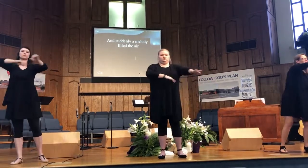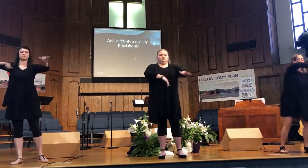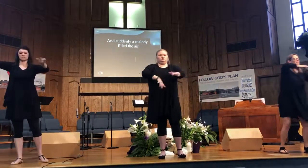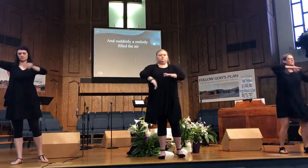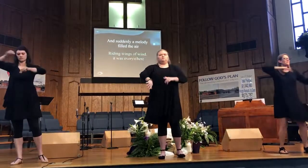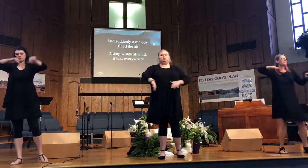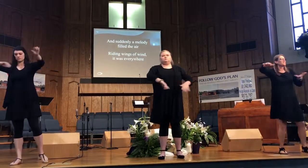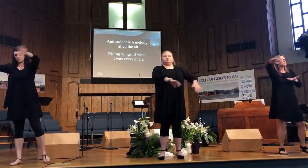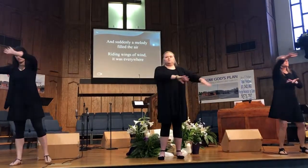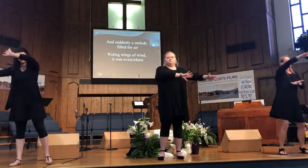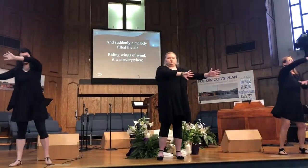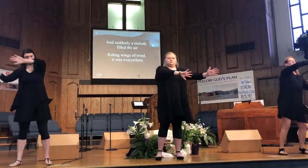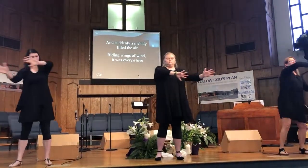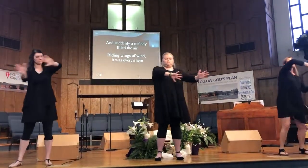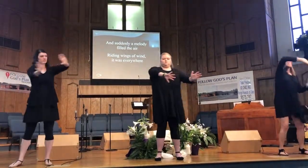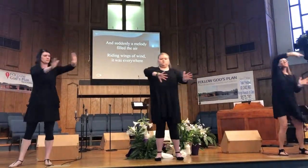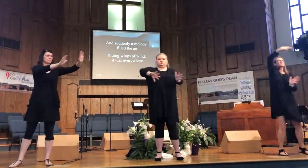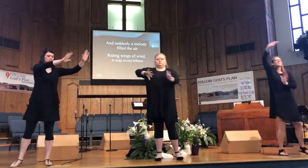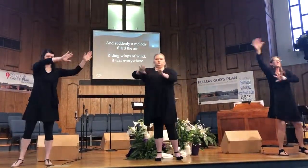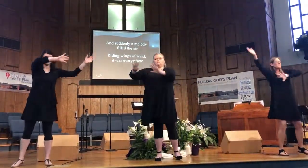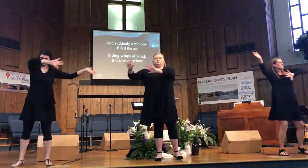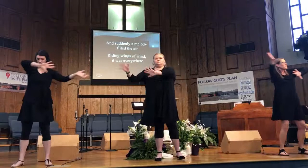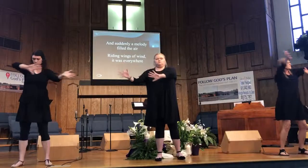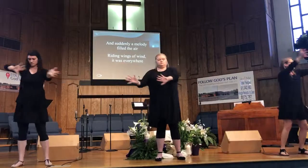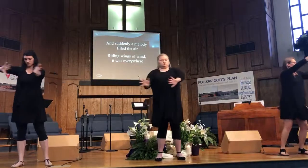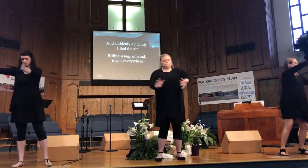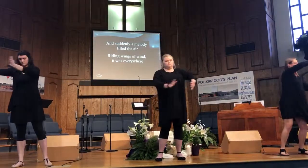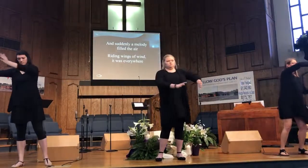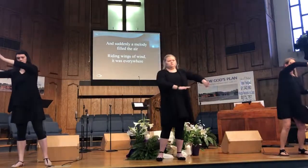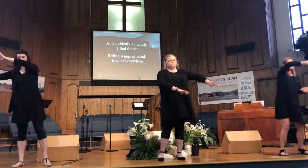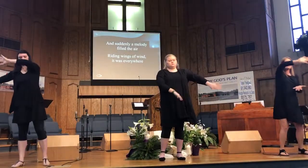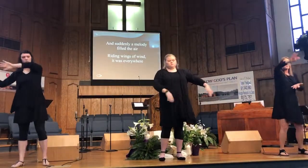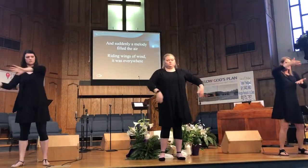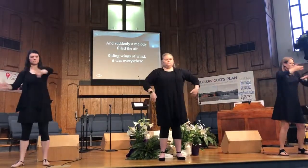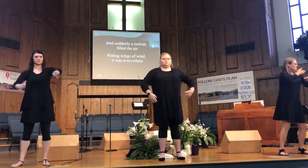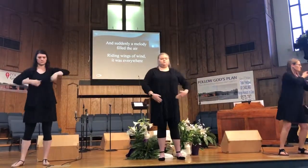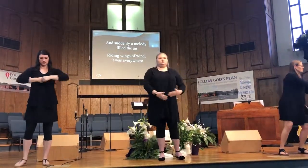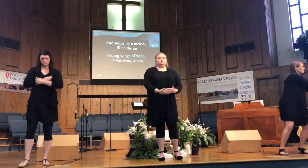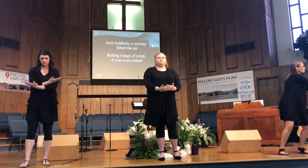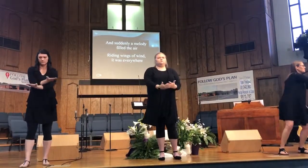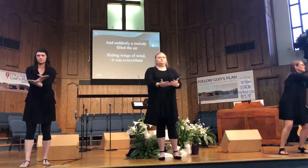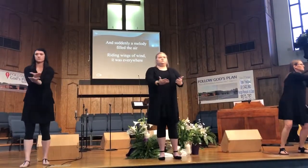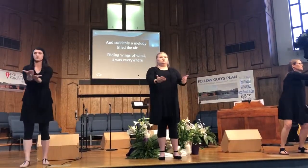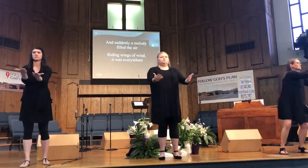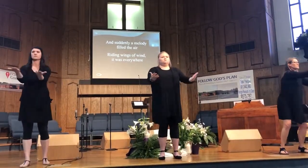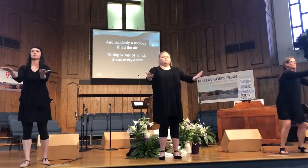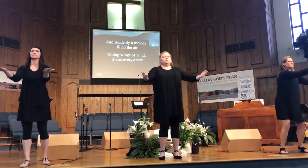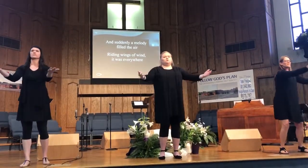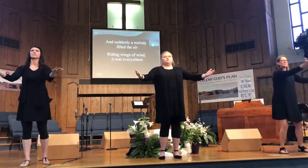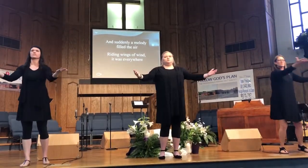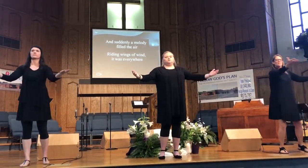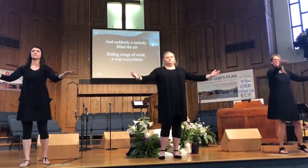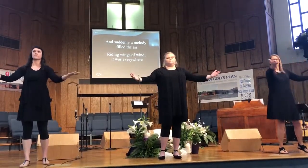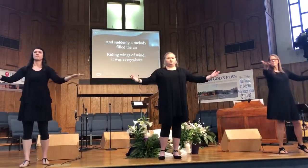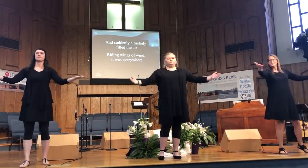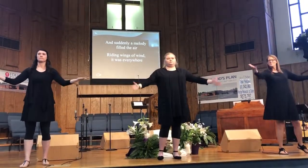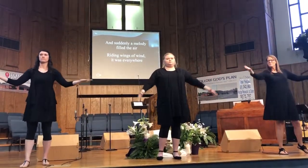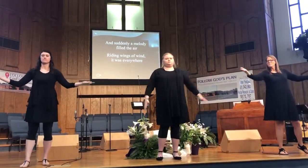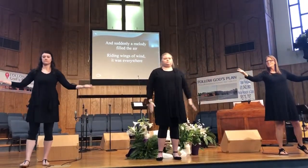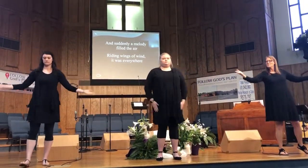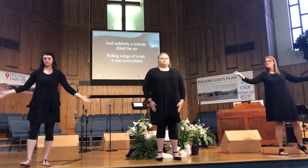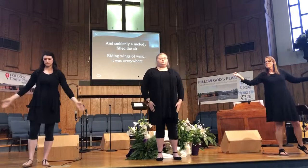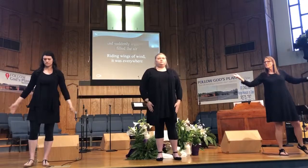end But it dreams of well It was very